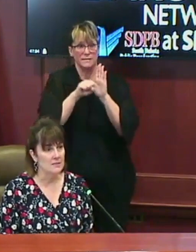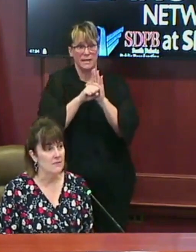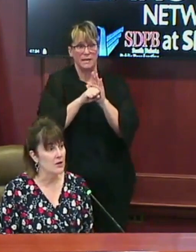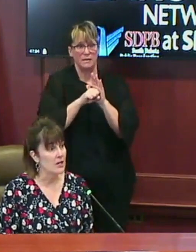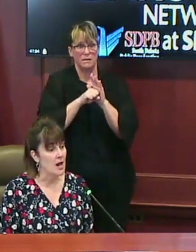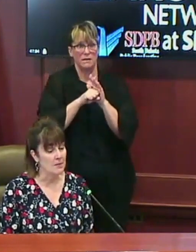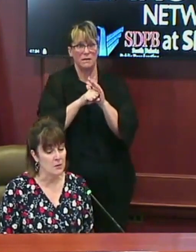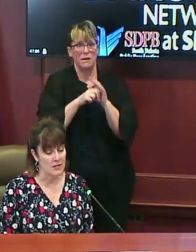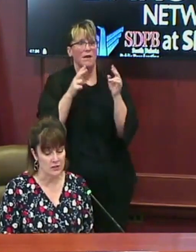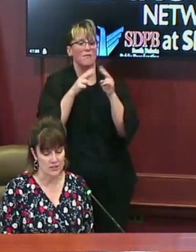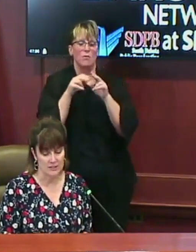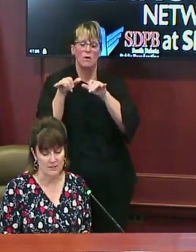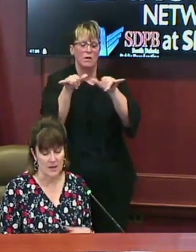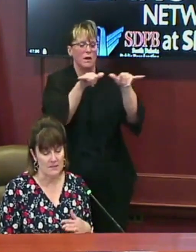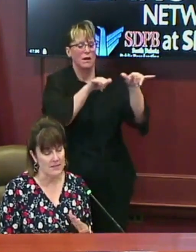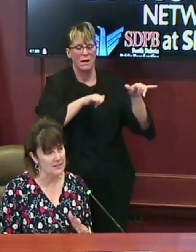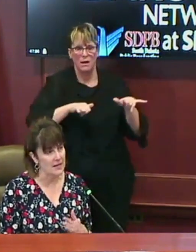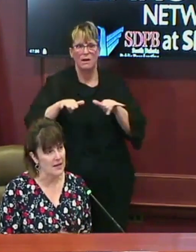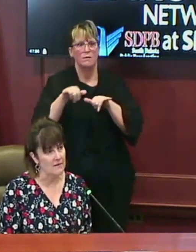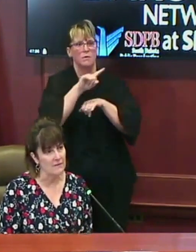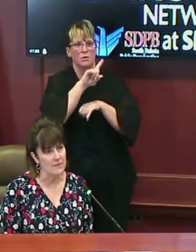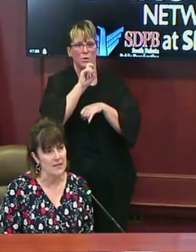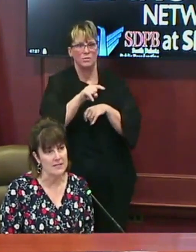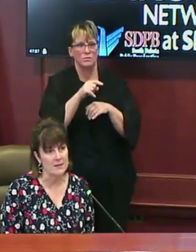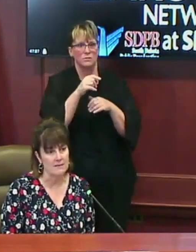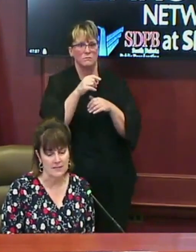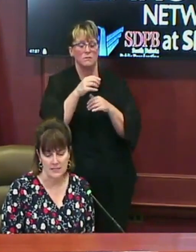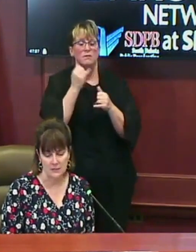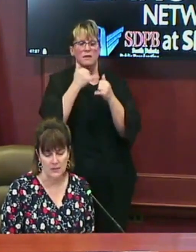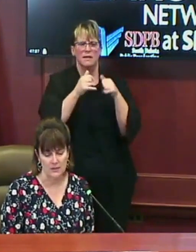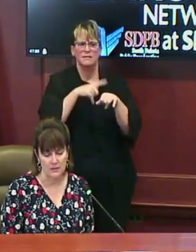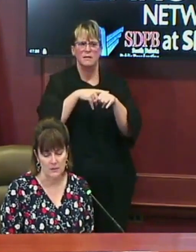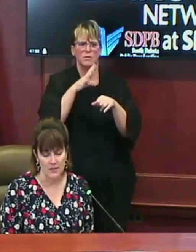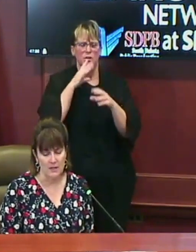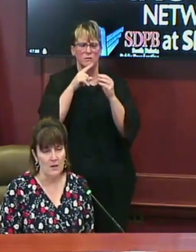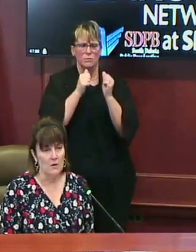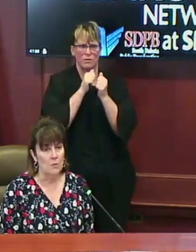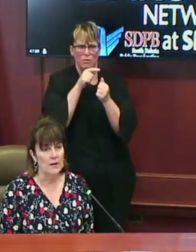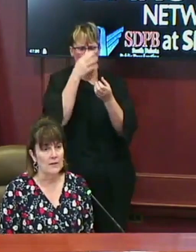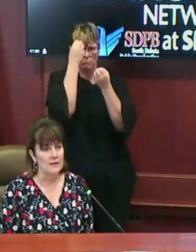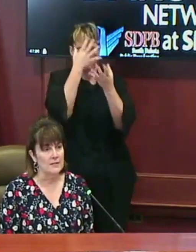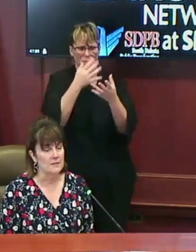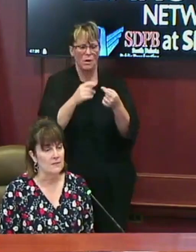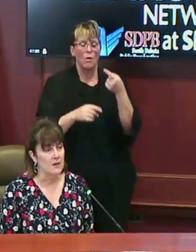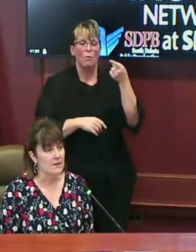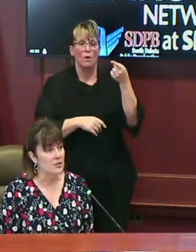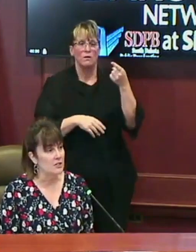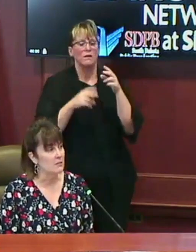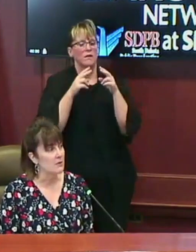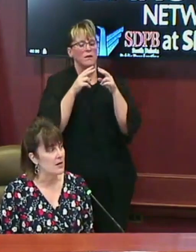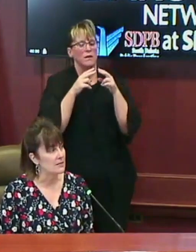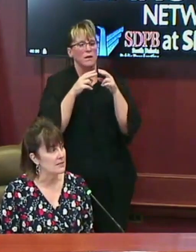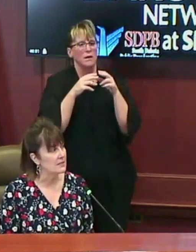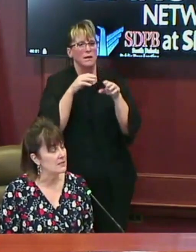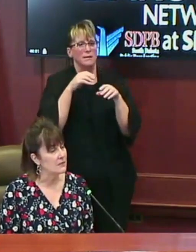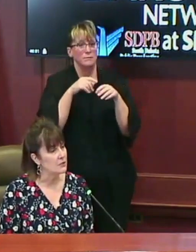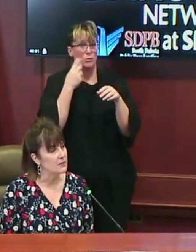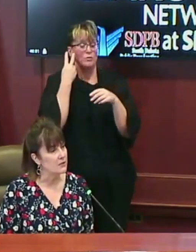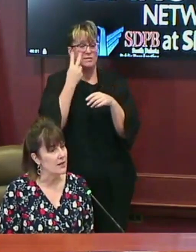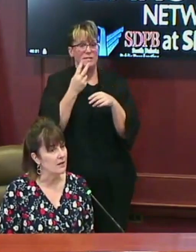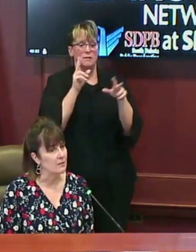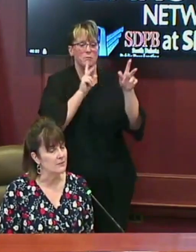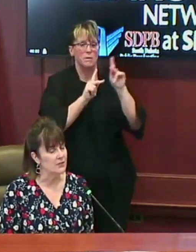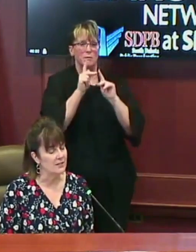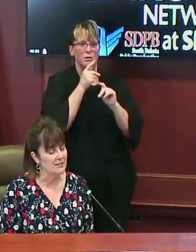And some very common questions, some updates that I have from the last time I visited with you. One thing that's been very much in the press is